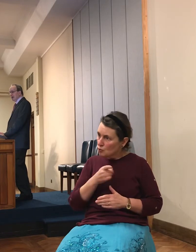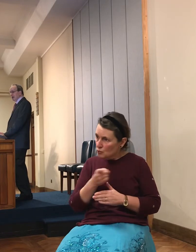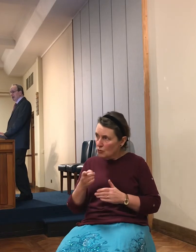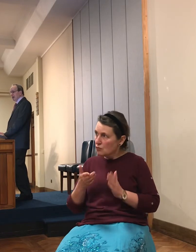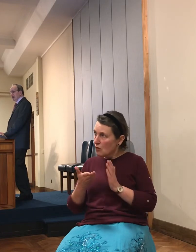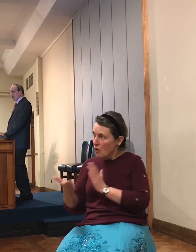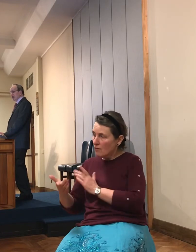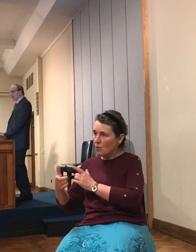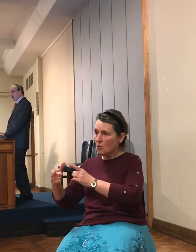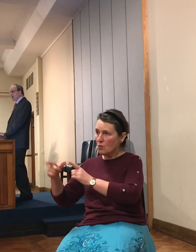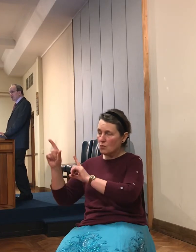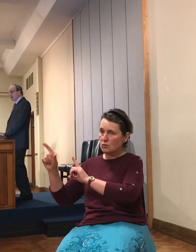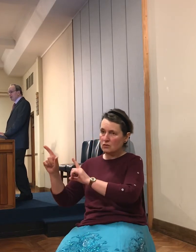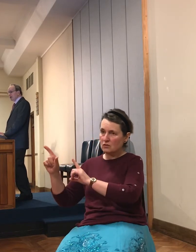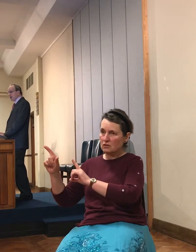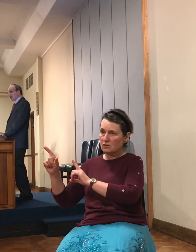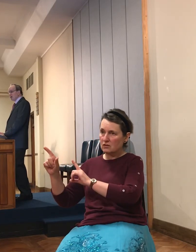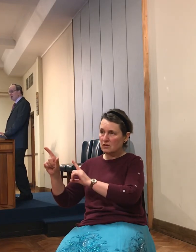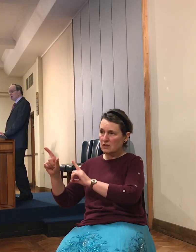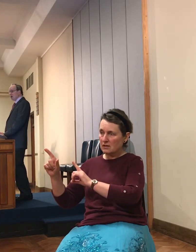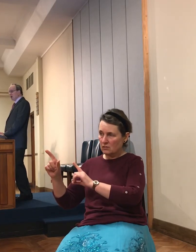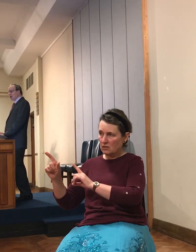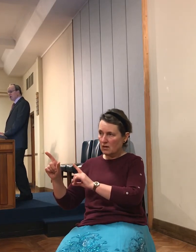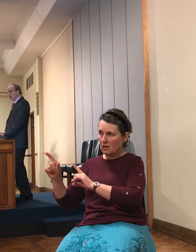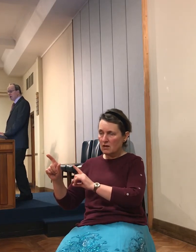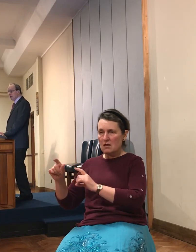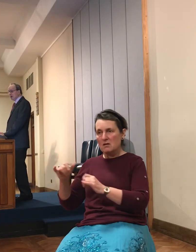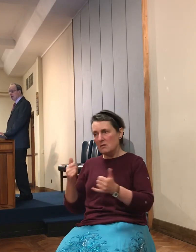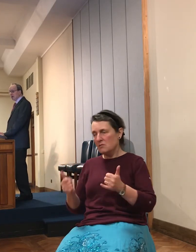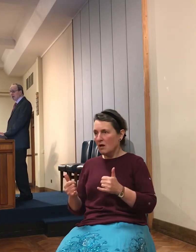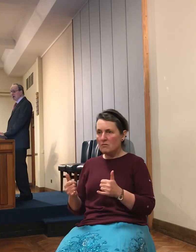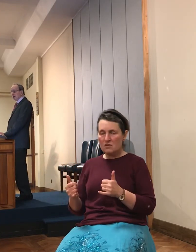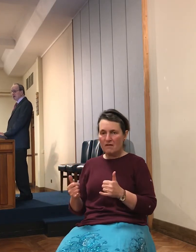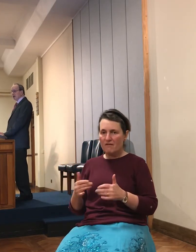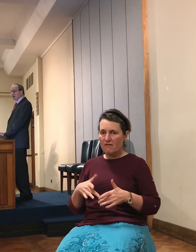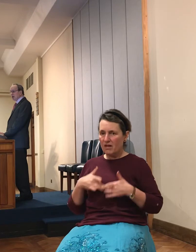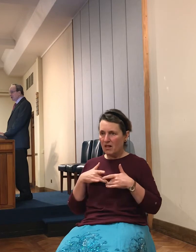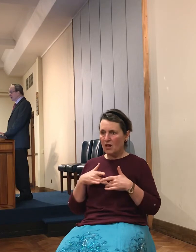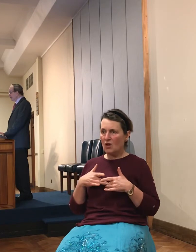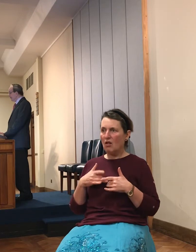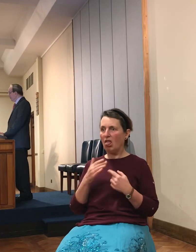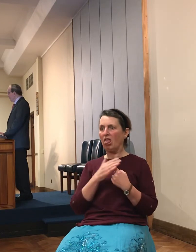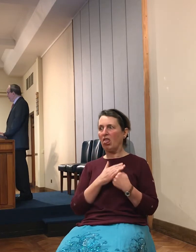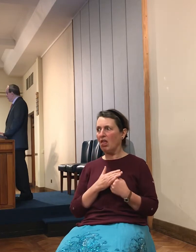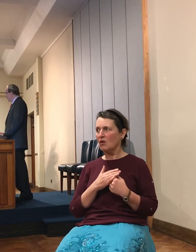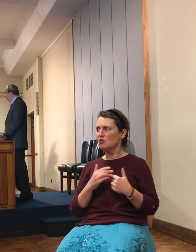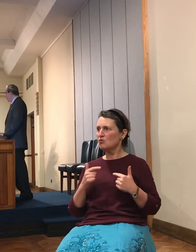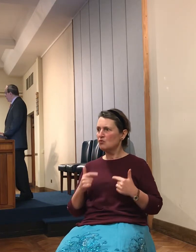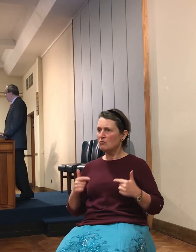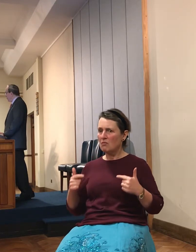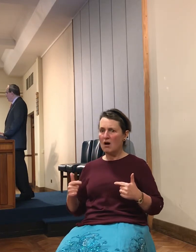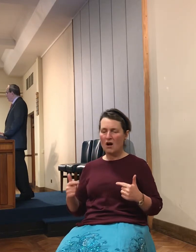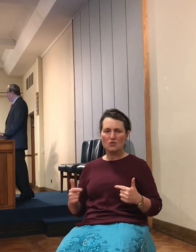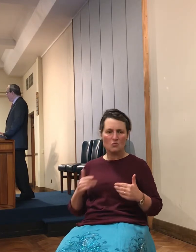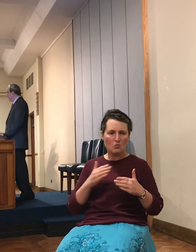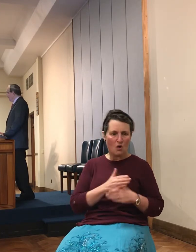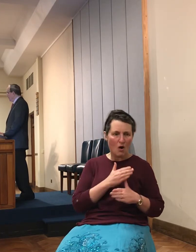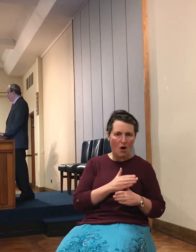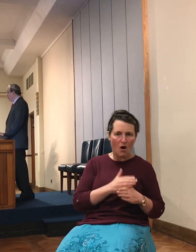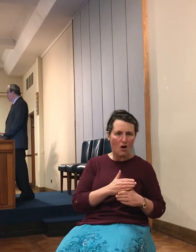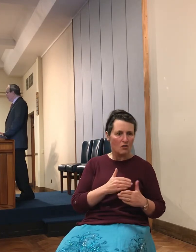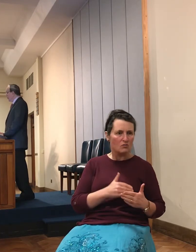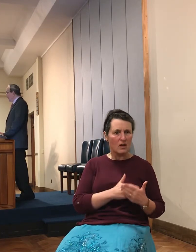and sometimes it's just all too much for you and you're exhausted and you wonder if you can cope,